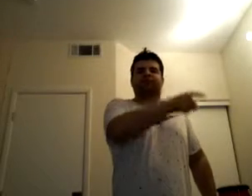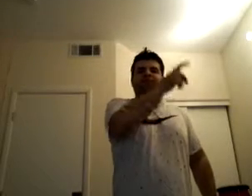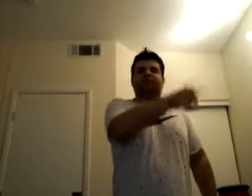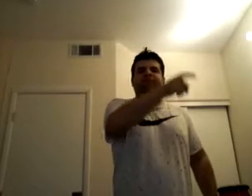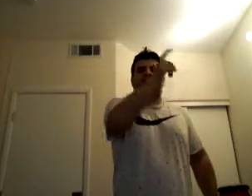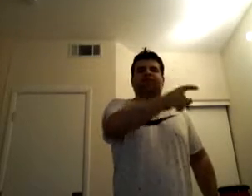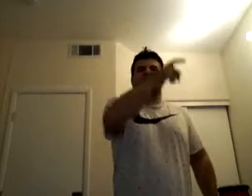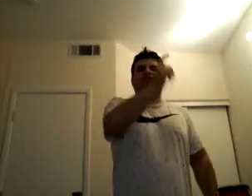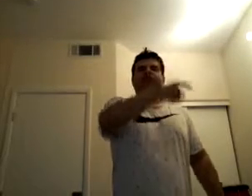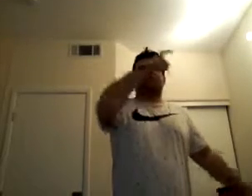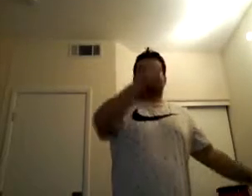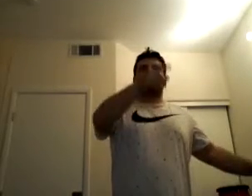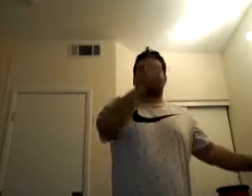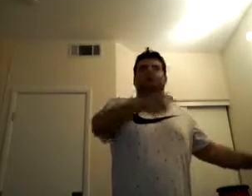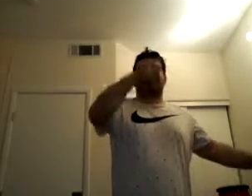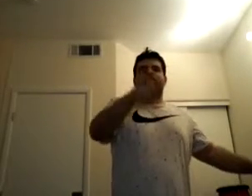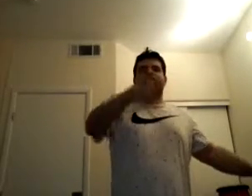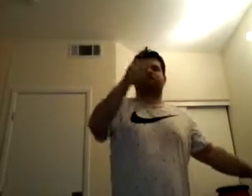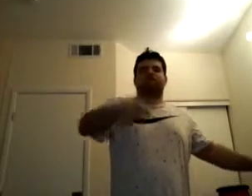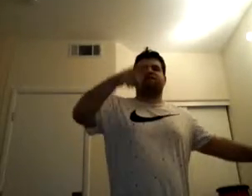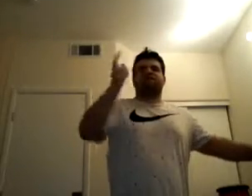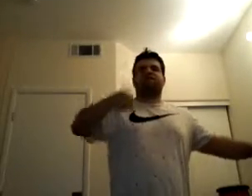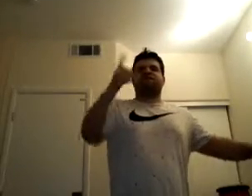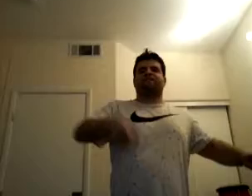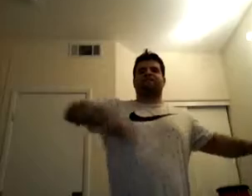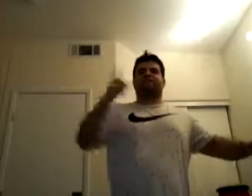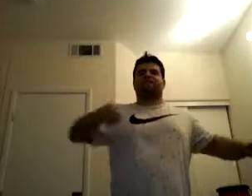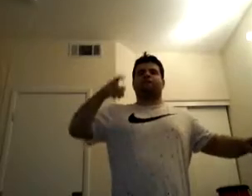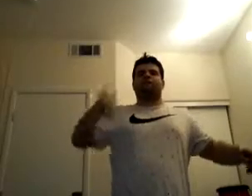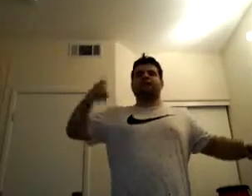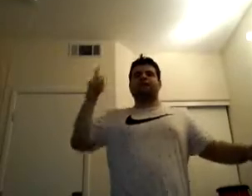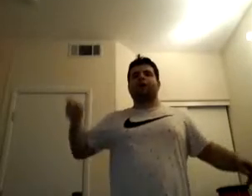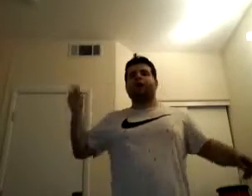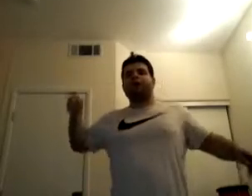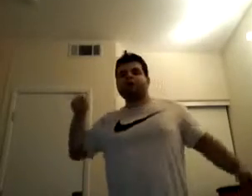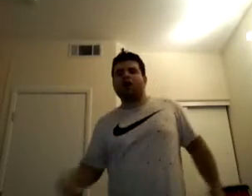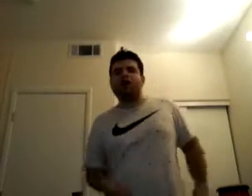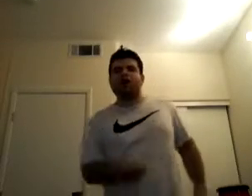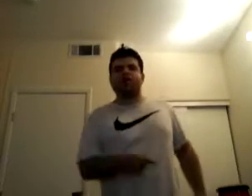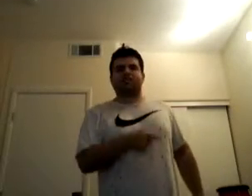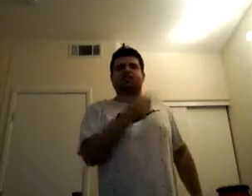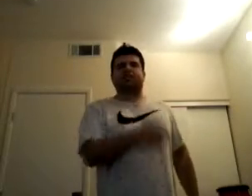stop us, yeah In our hearts, holding our minds, these battles, guys